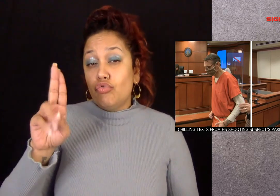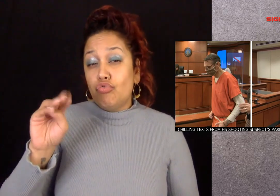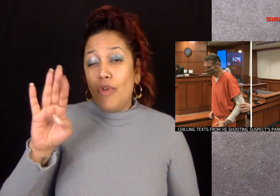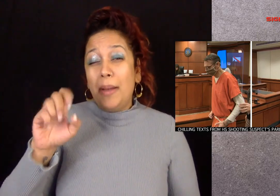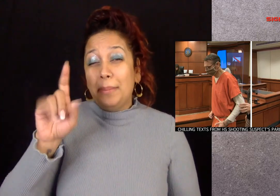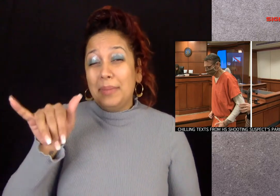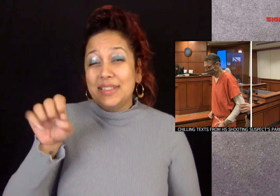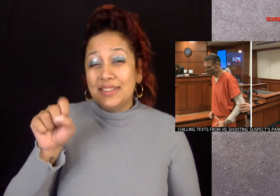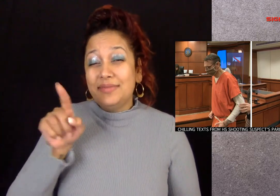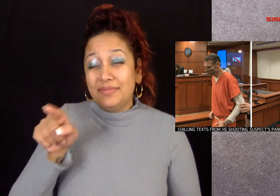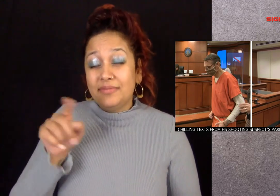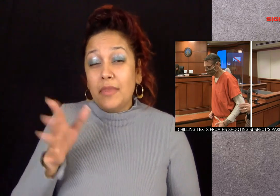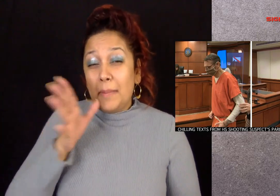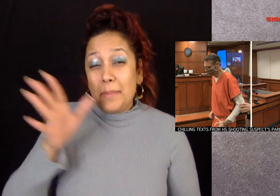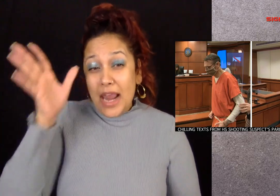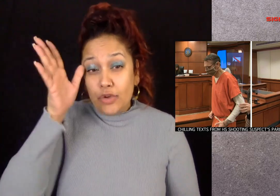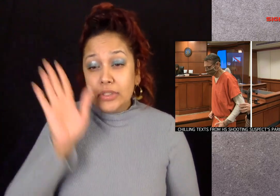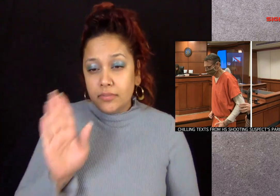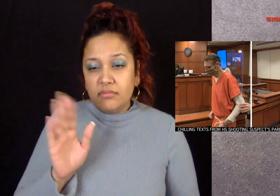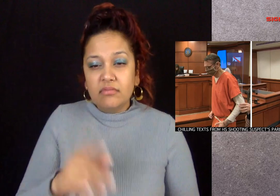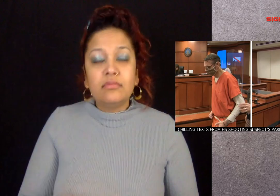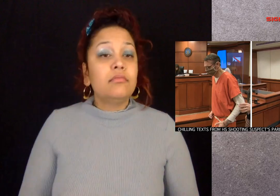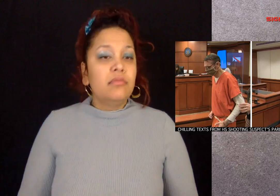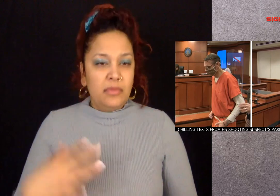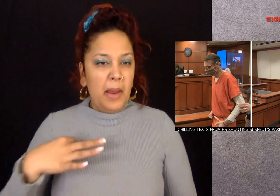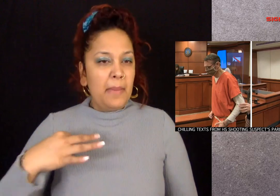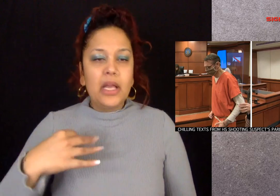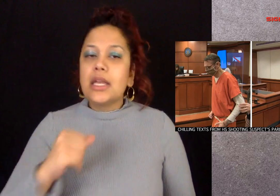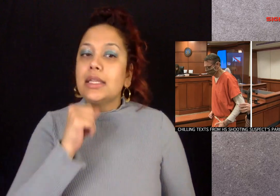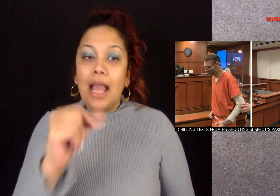The Crumbly's have pleaded not guilty.